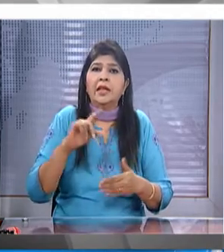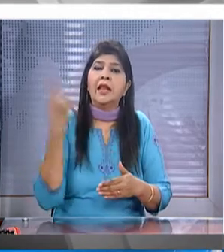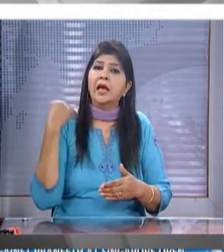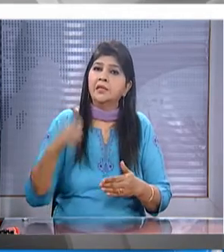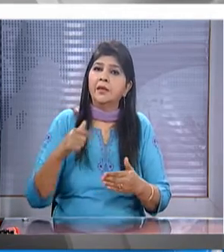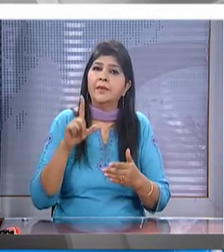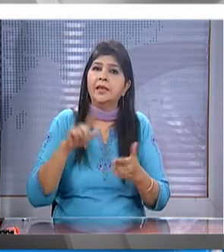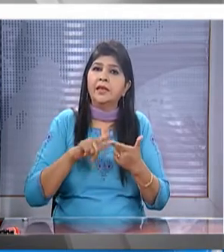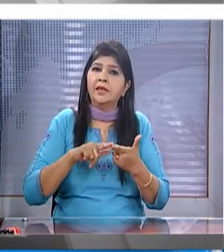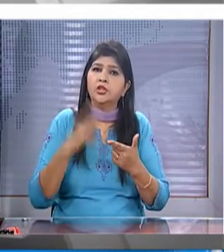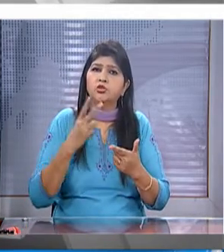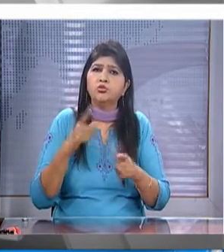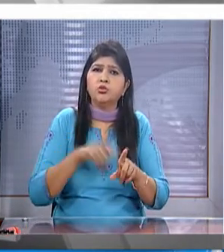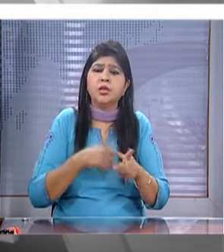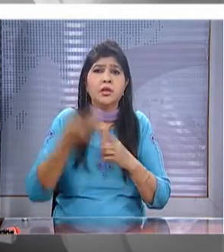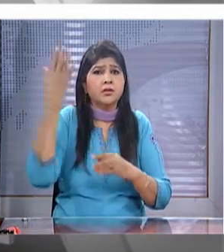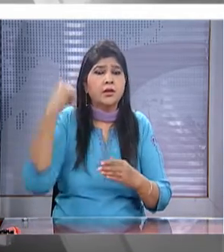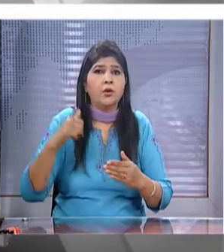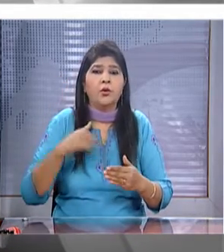time he played lee two years ago